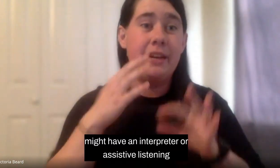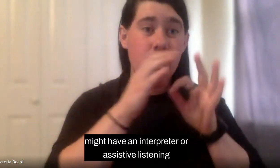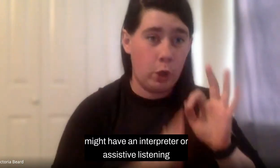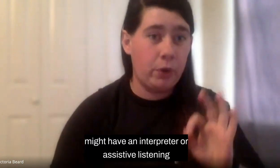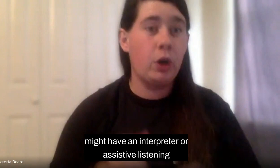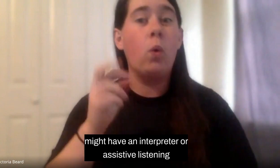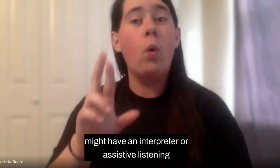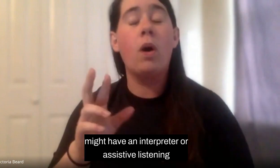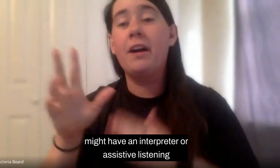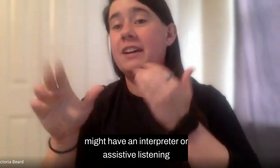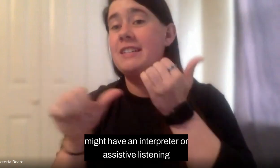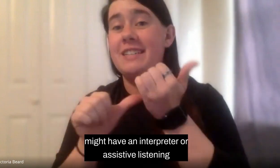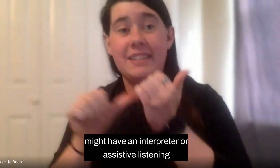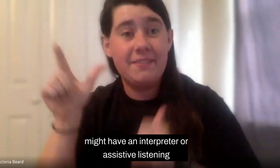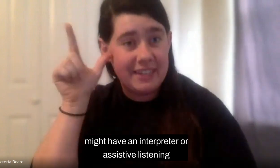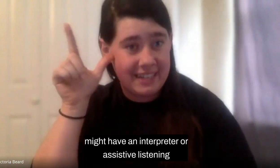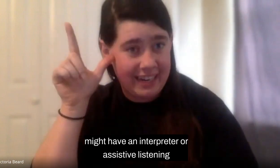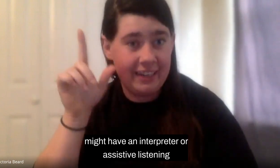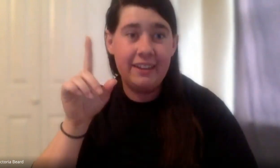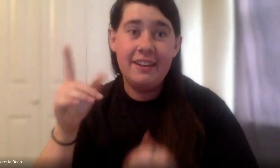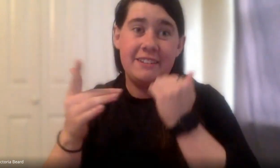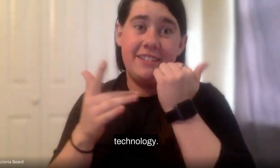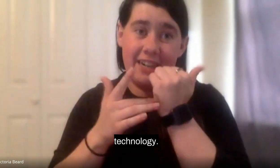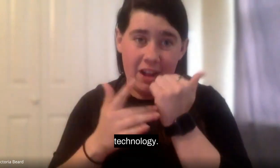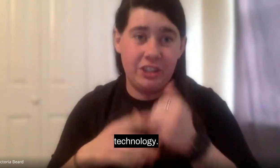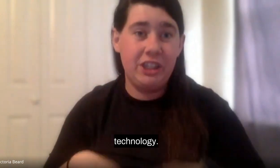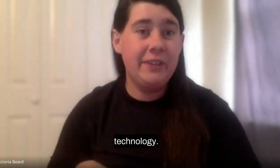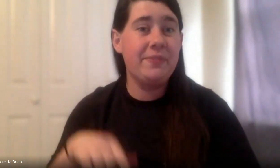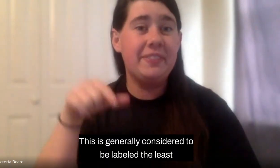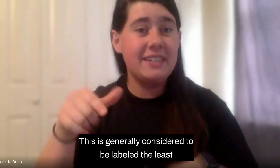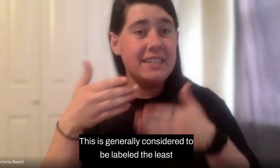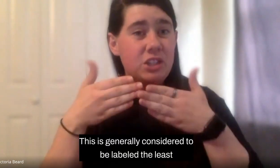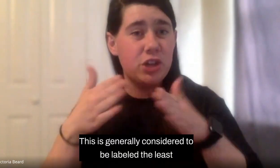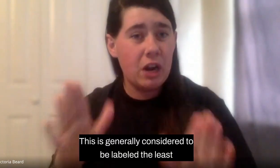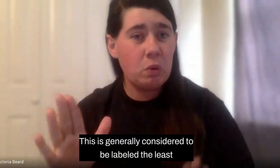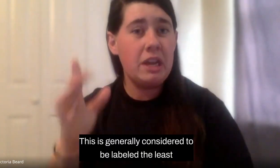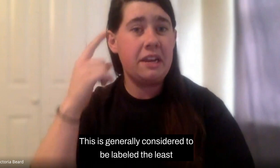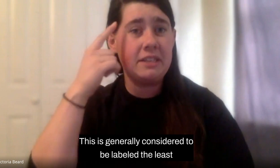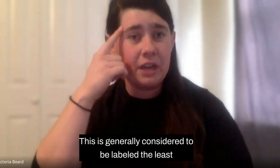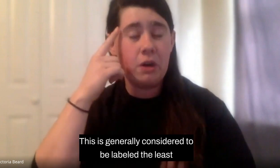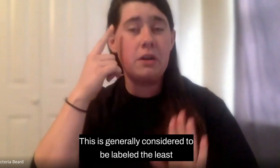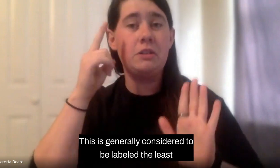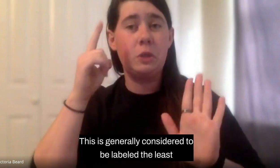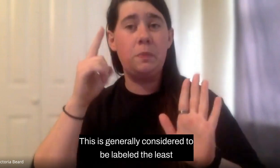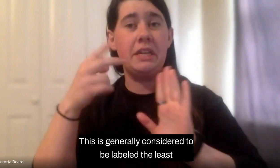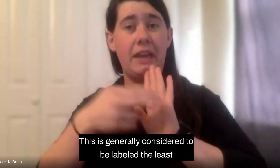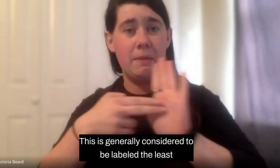interpreter or assistive listening technology. This is generally considered to be labeled